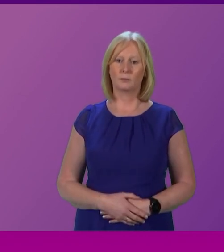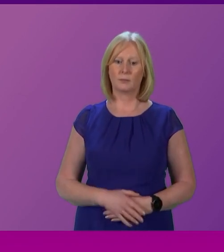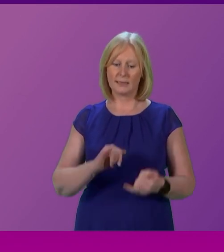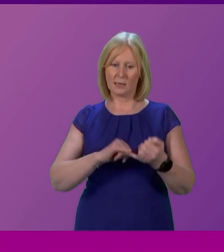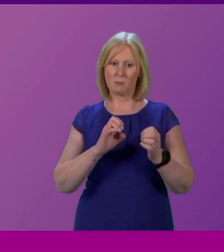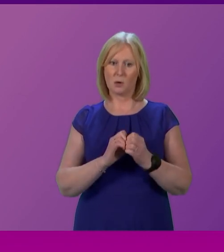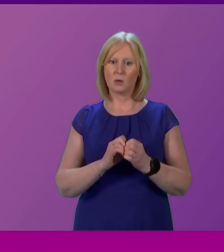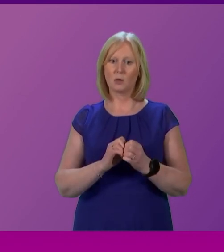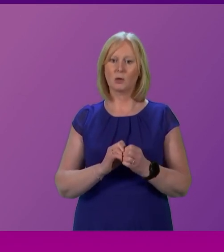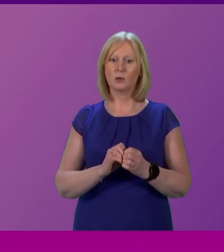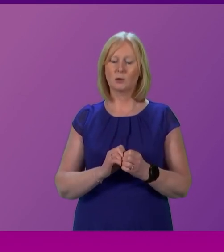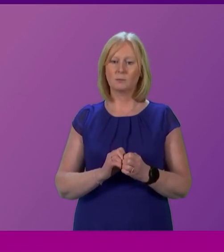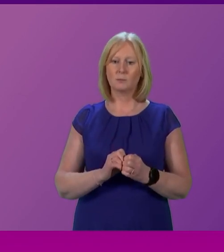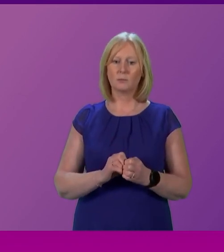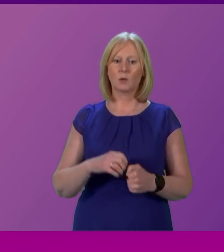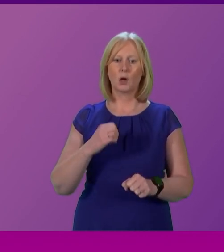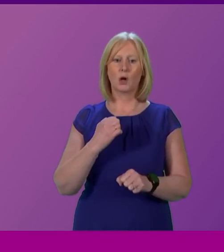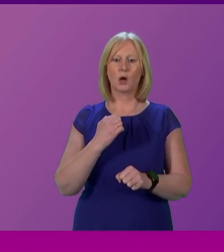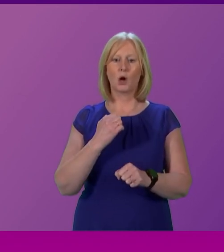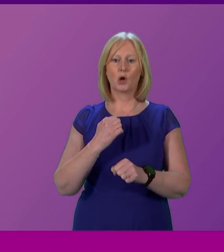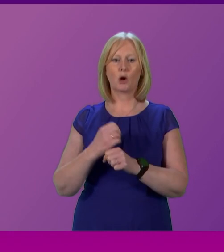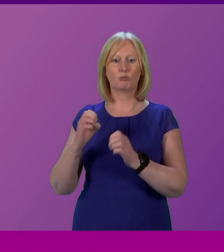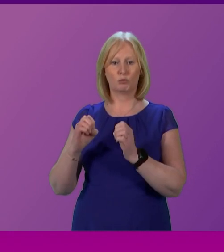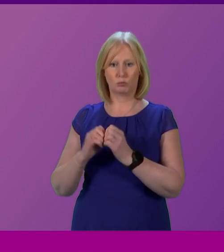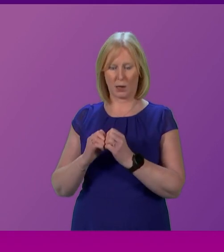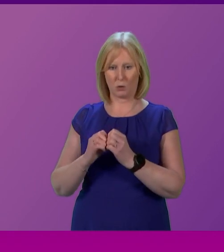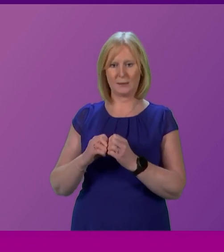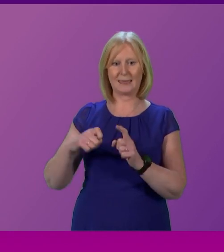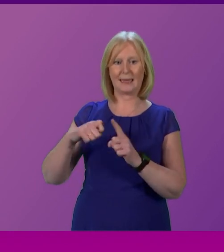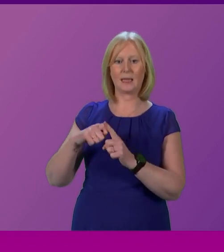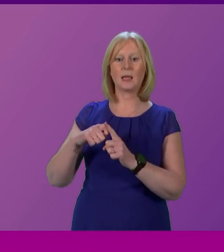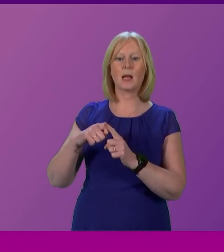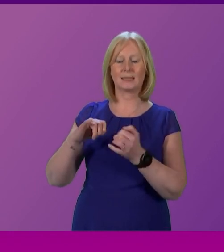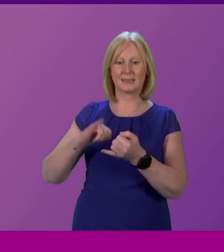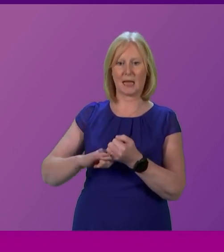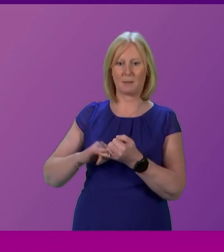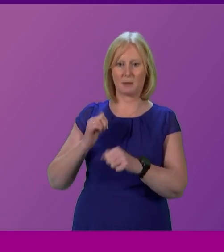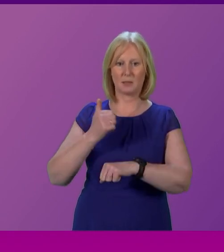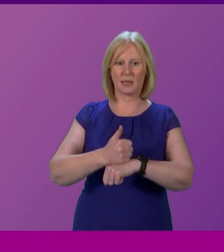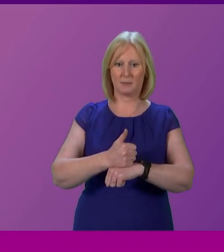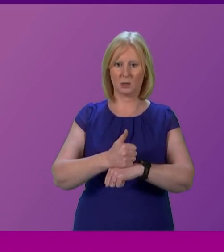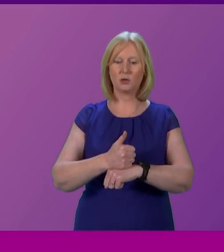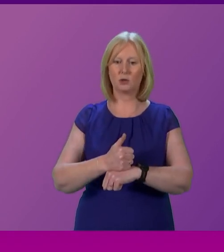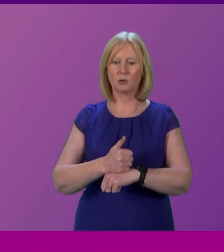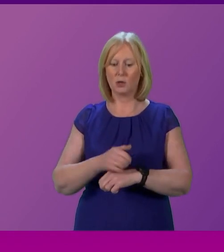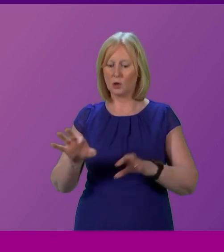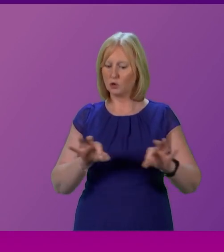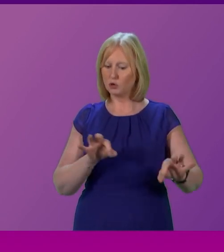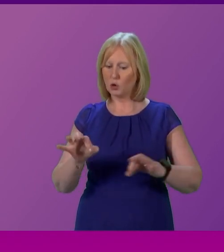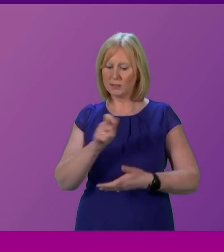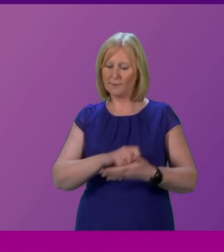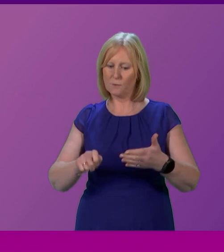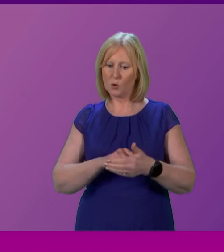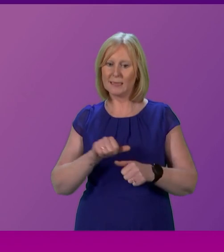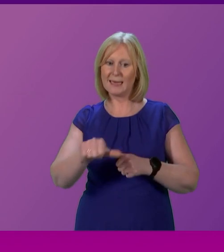Boyack. Gordon Brown's constitution, which Keir Starmer established, formed the basis of the choice that voters will have at the next